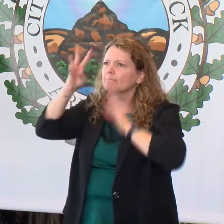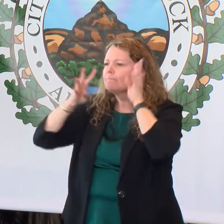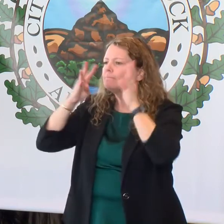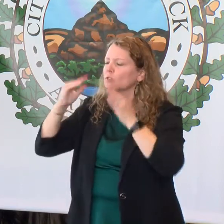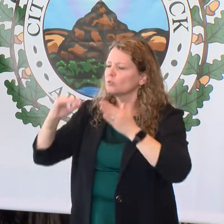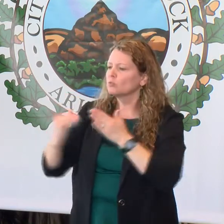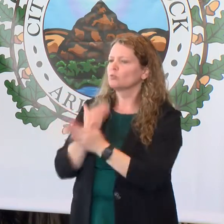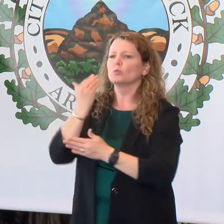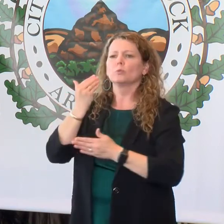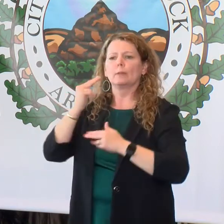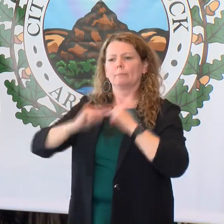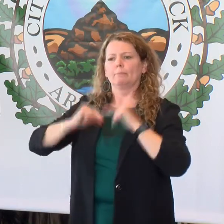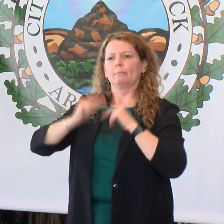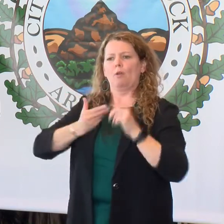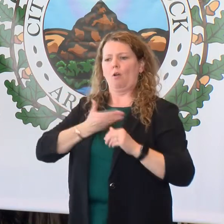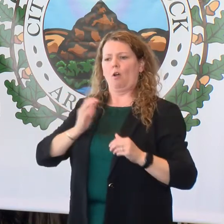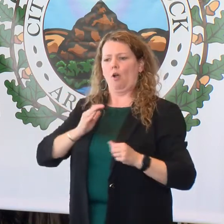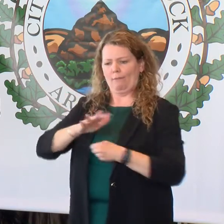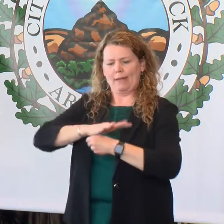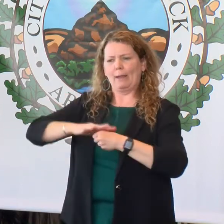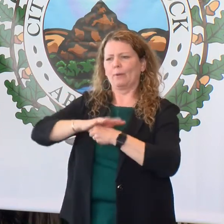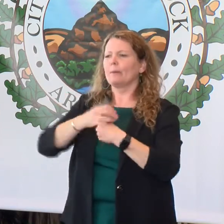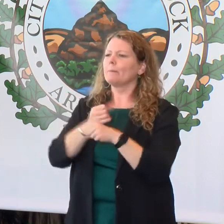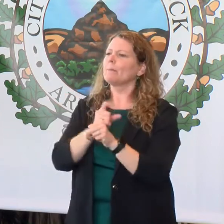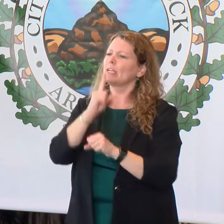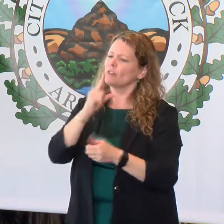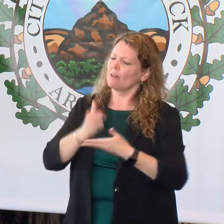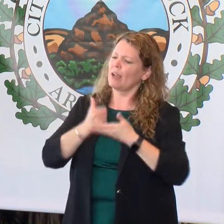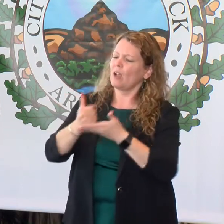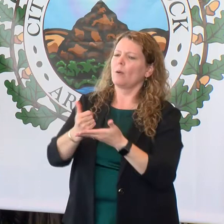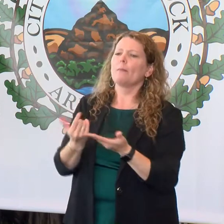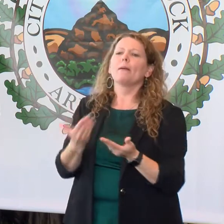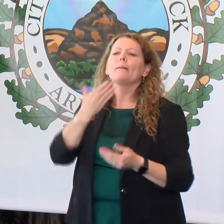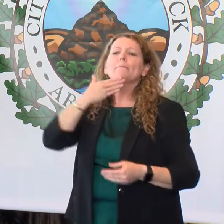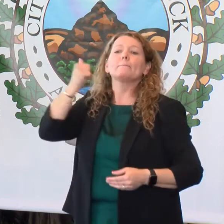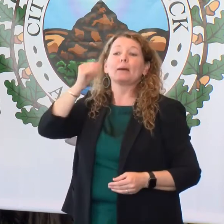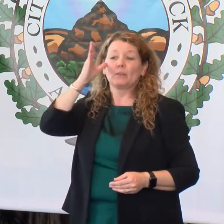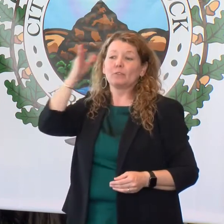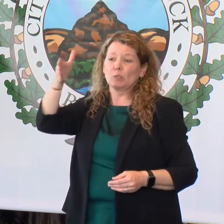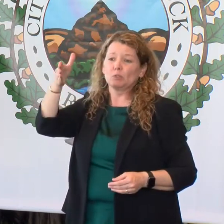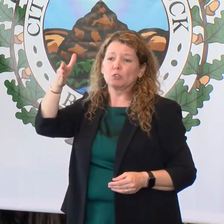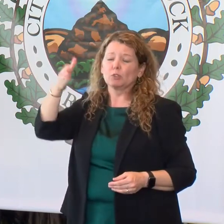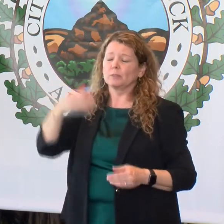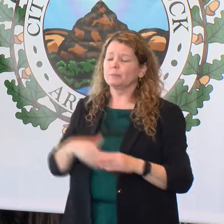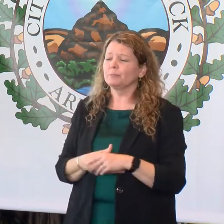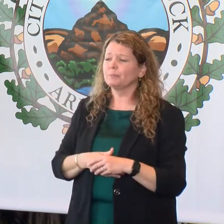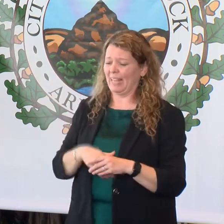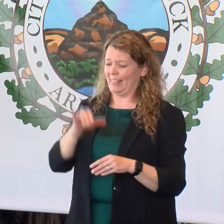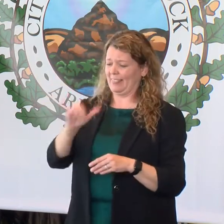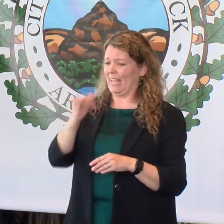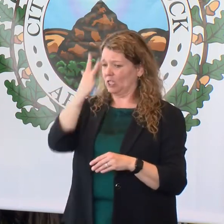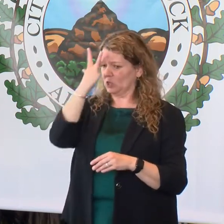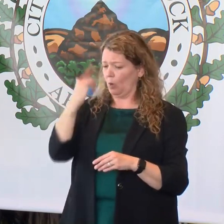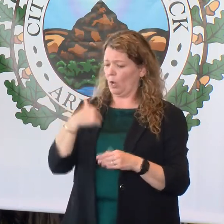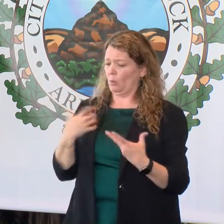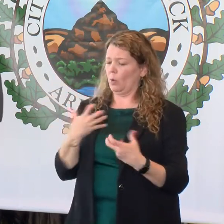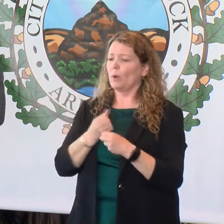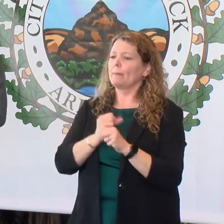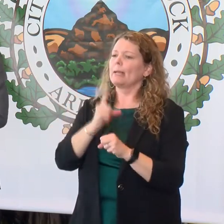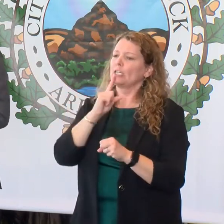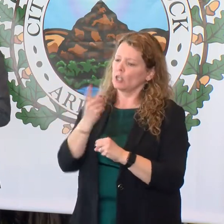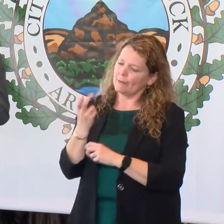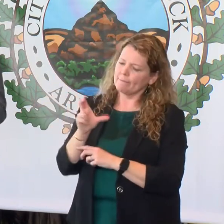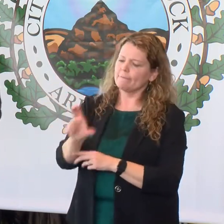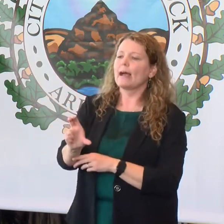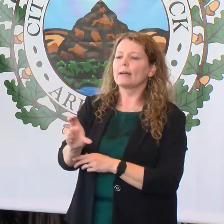our neighborhoods, to ensure that we foster a greater future. That is the reason that we are making these